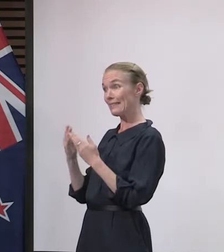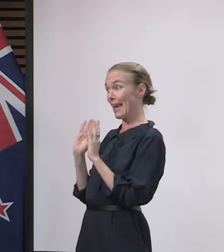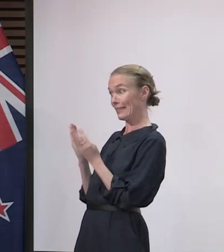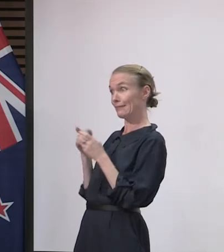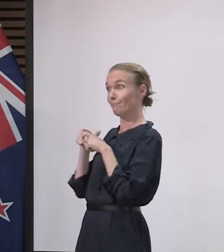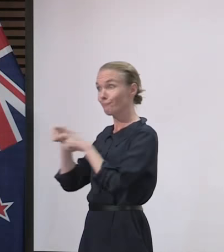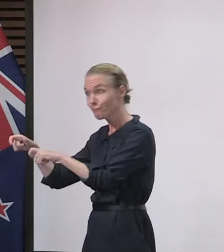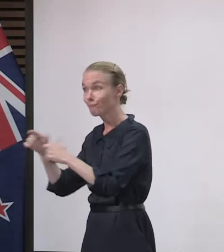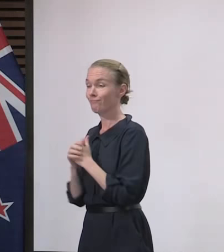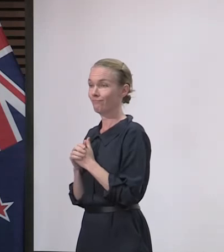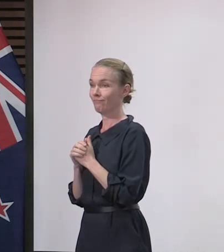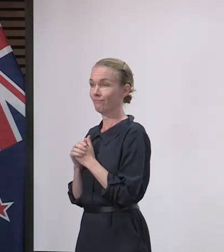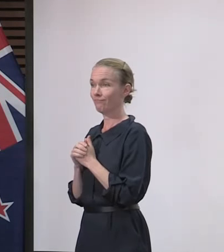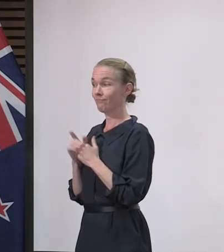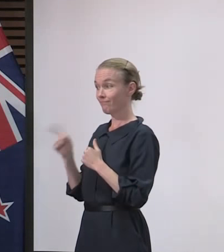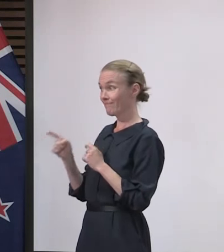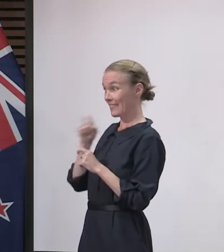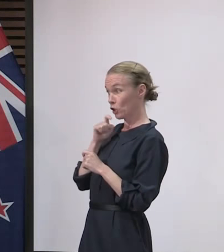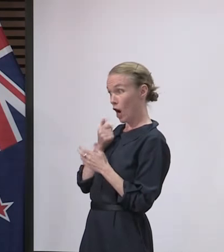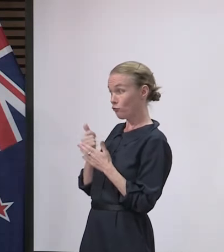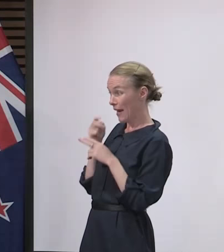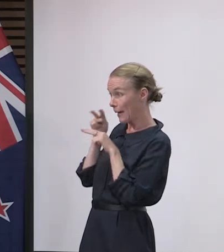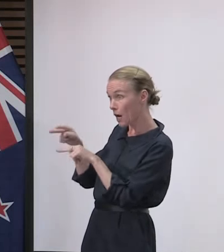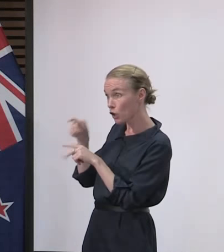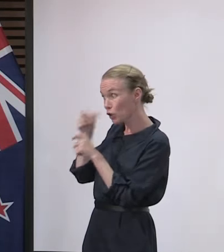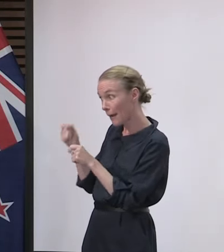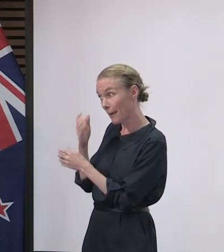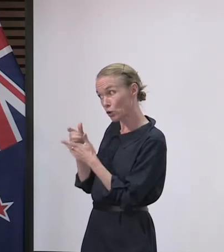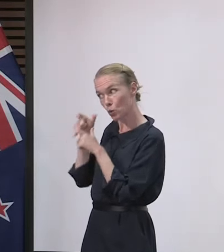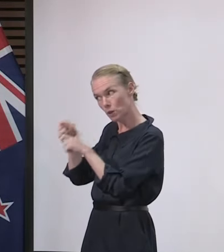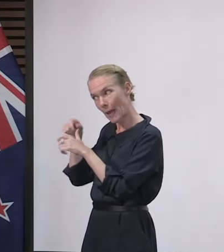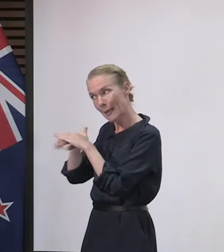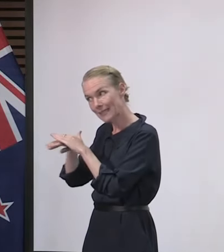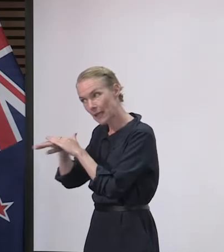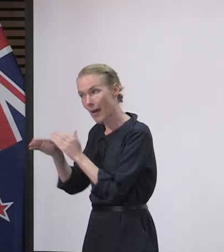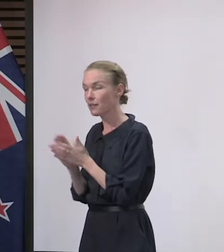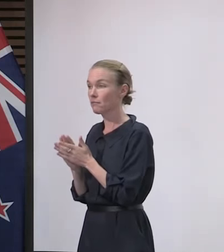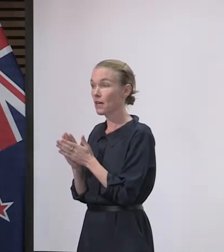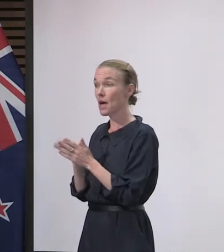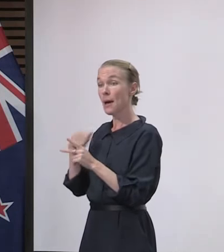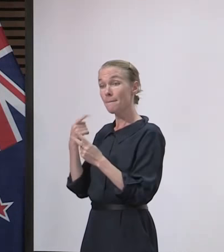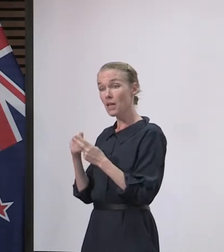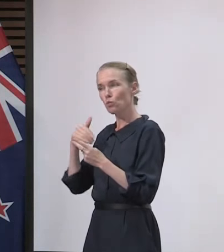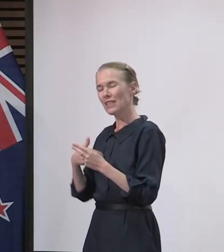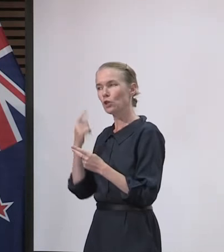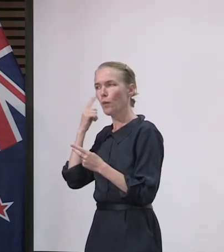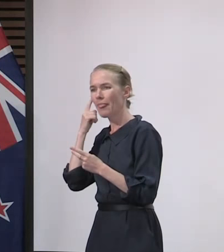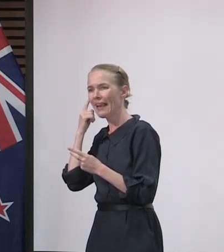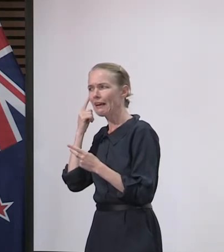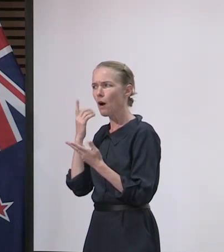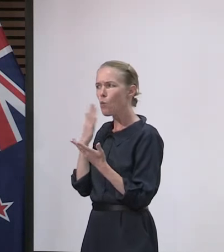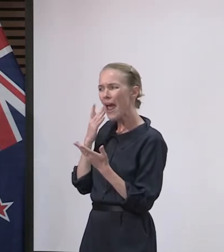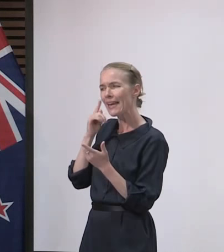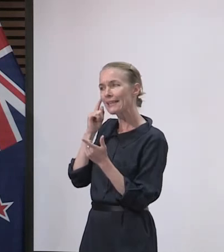supervised isolation procedures in place. And then also we are looking at the role of testing in that setting. And